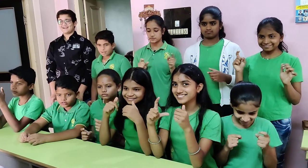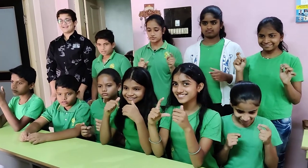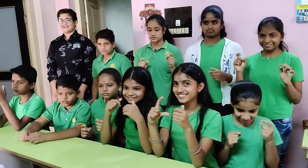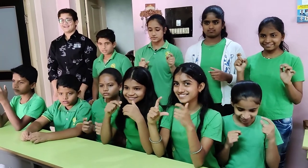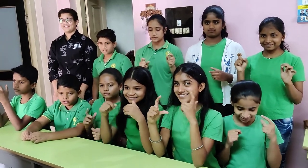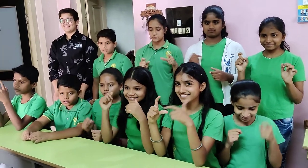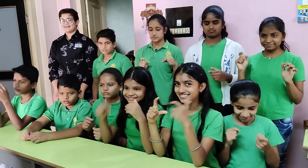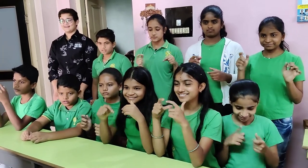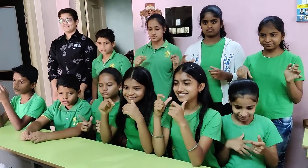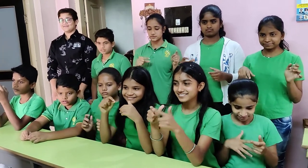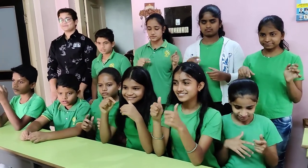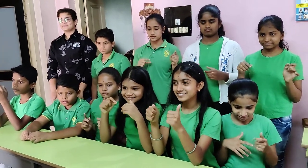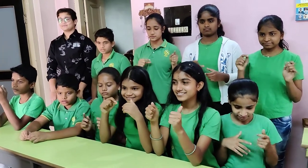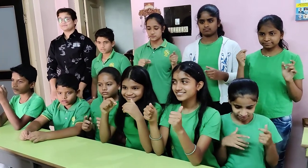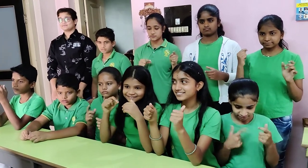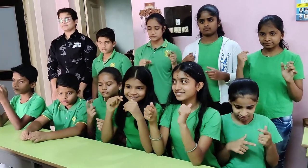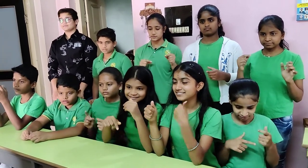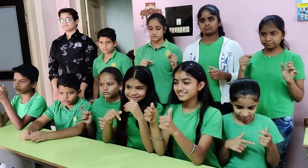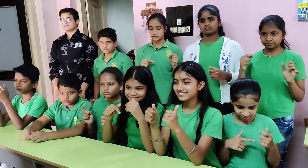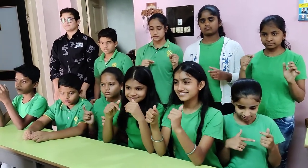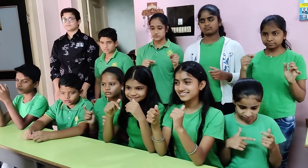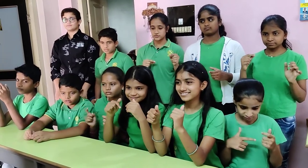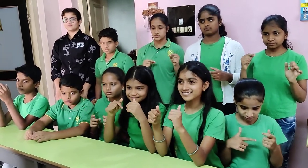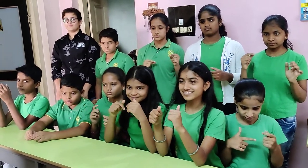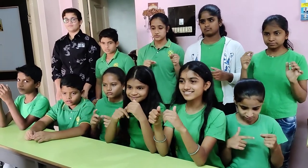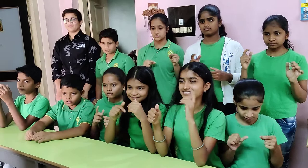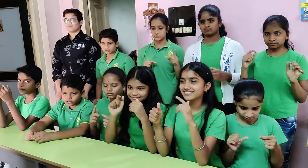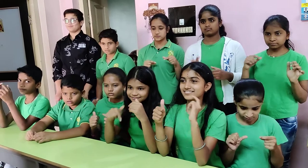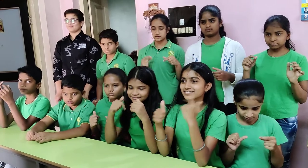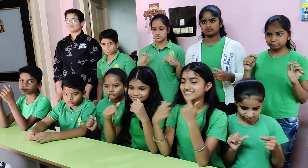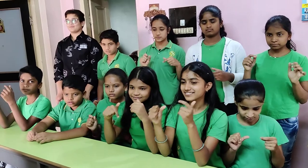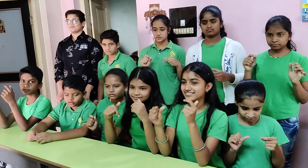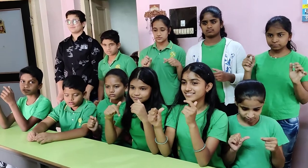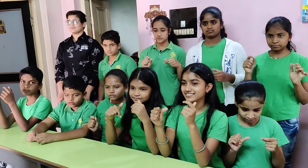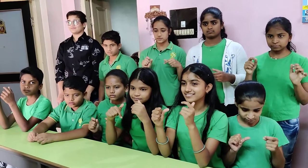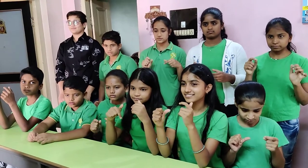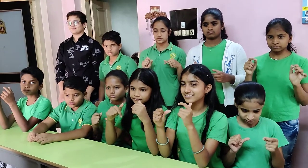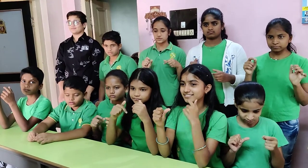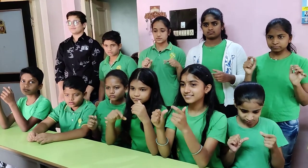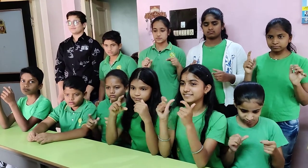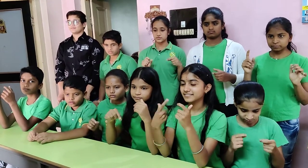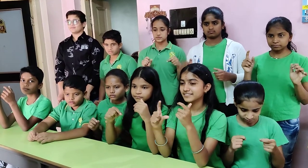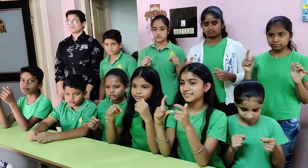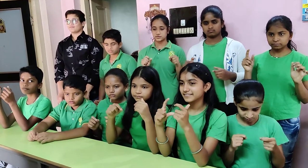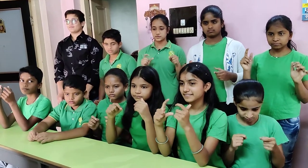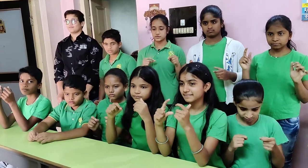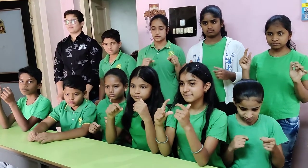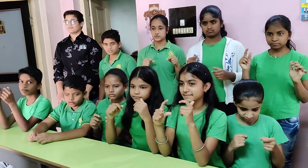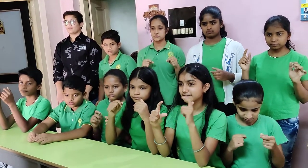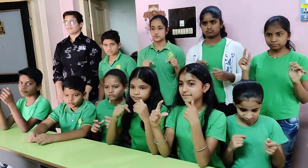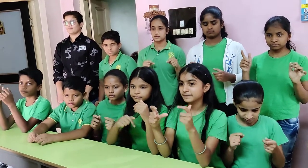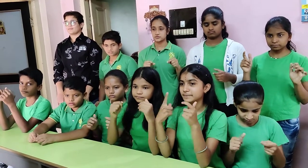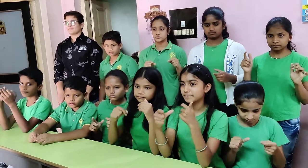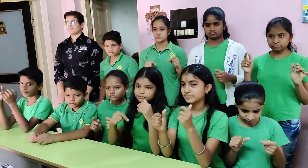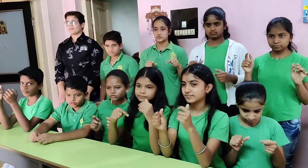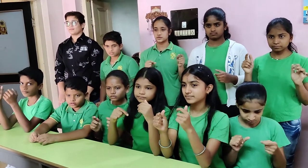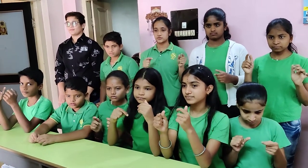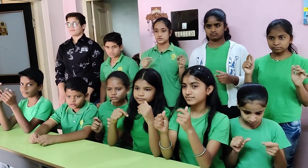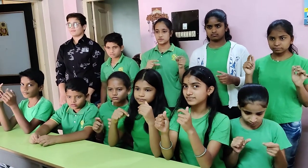-one, twenty, forty-two, sixty-eight, eighty-three, thirty-nine,